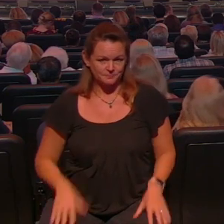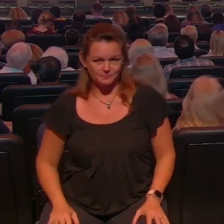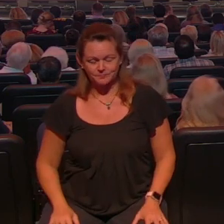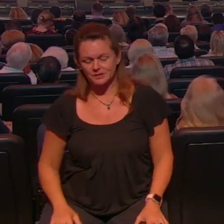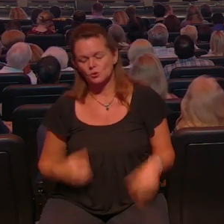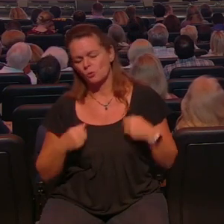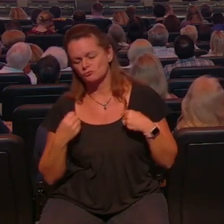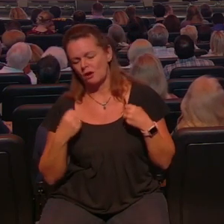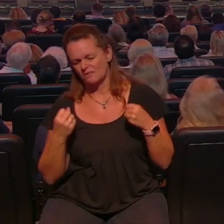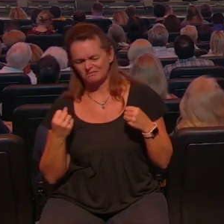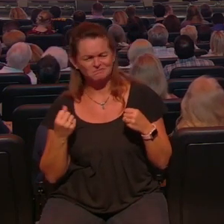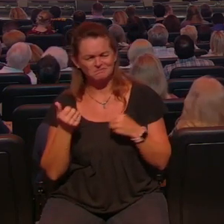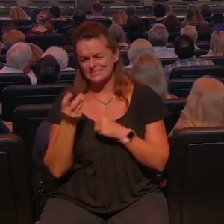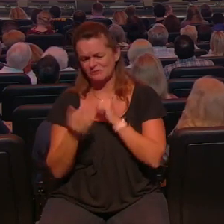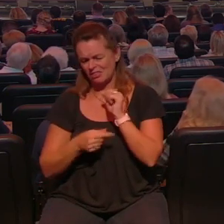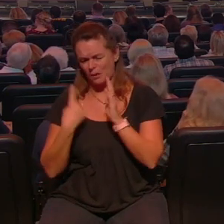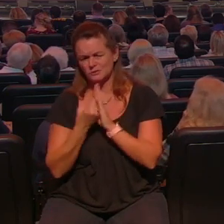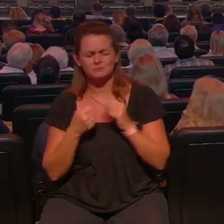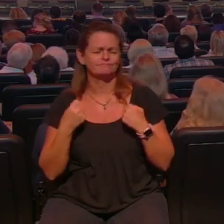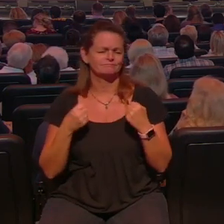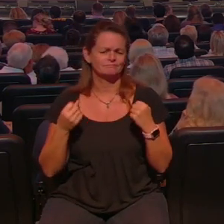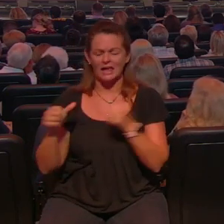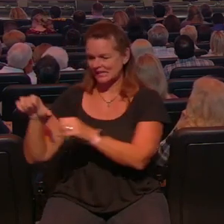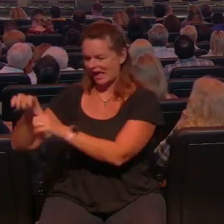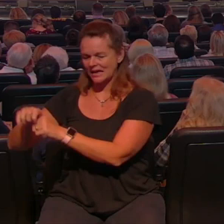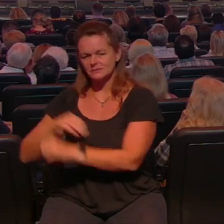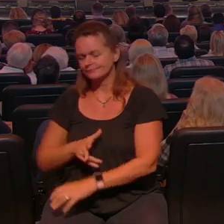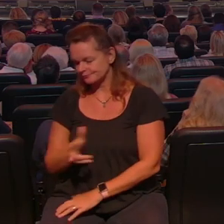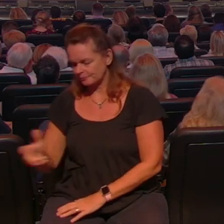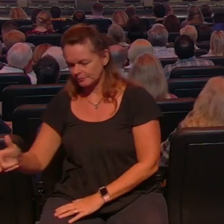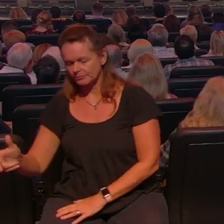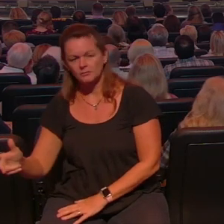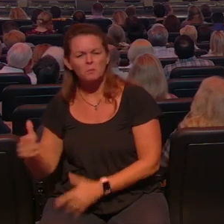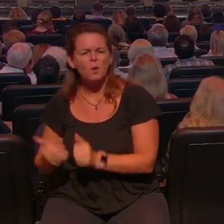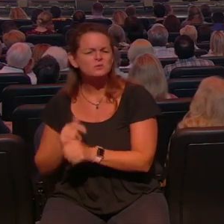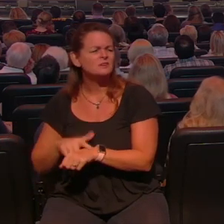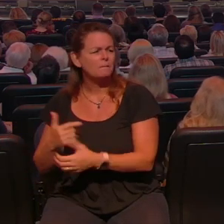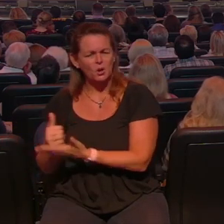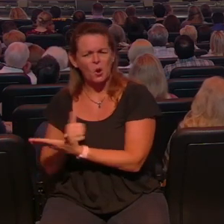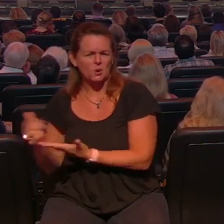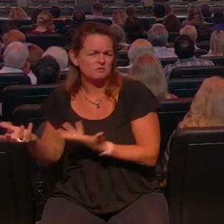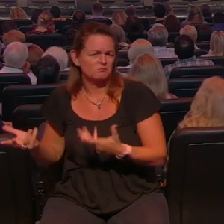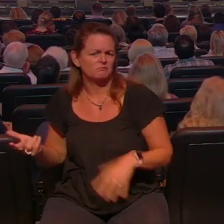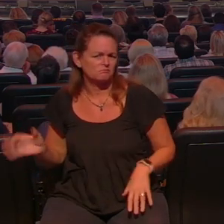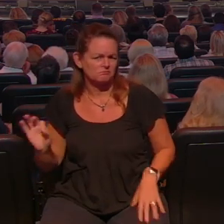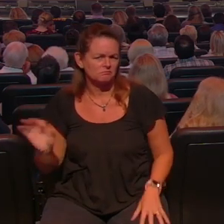and we stopped to get gas and normally I just put it on my card you know and um and which I did